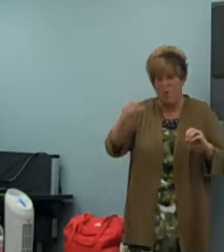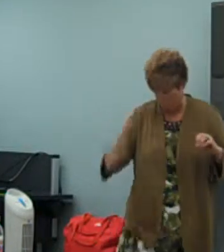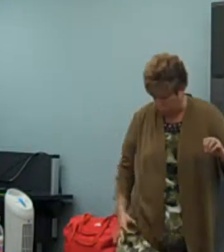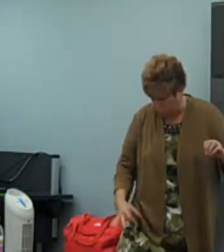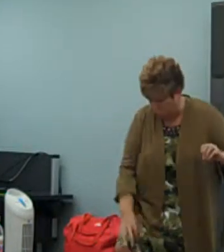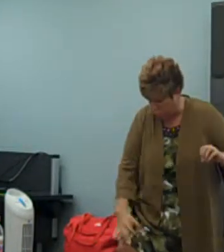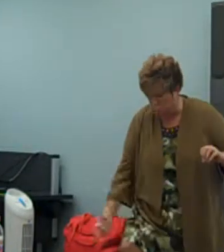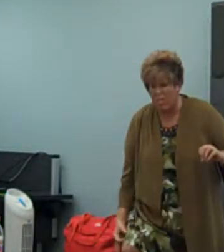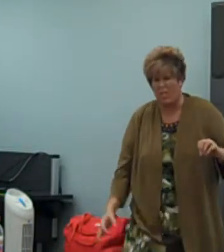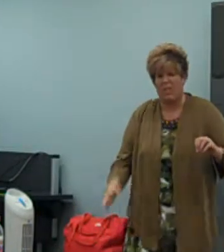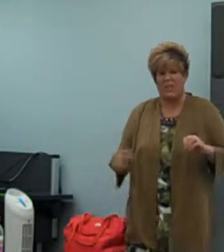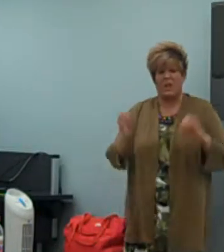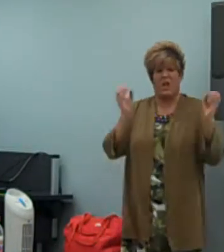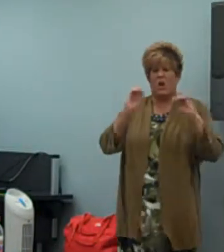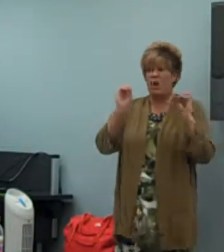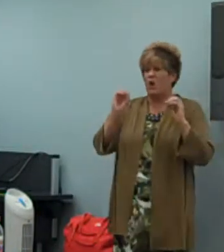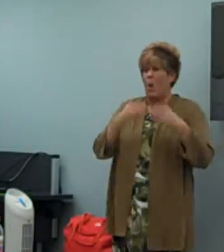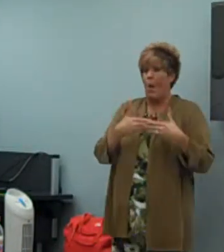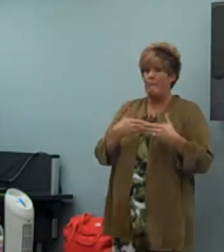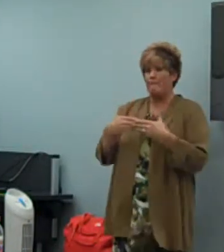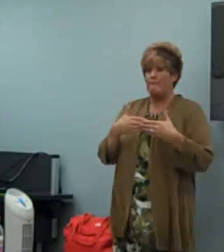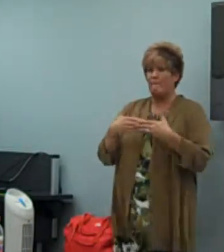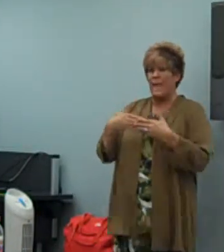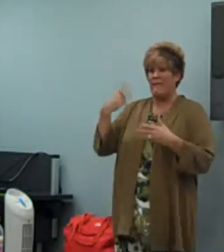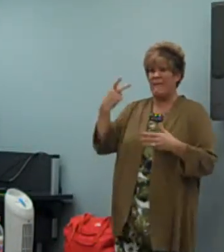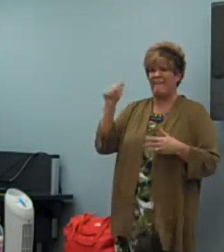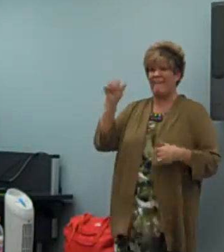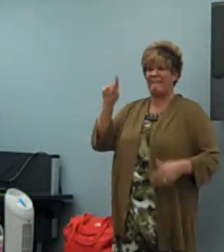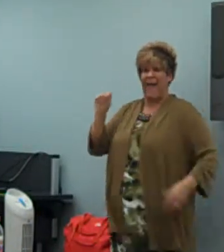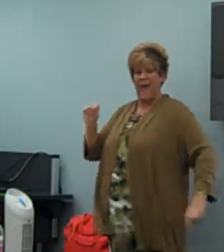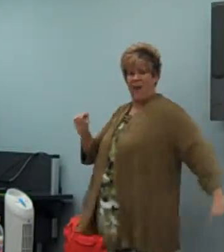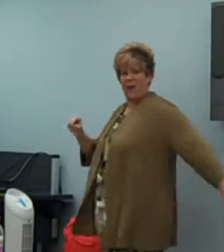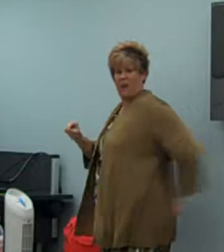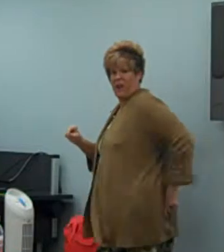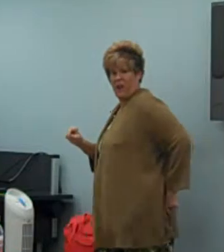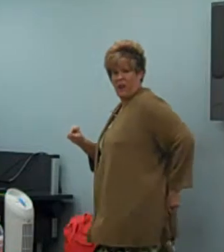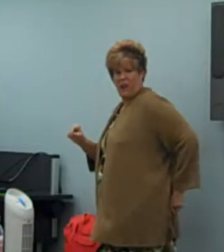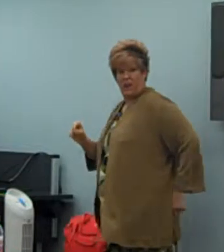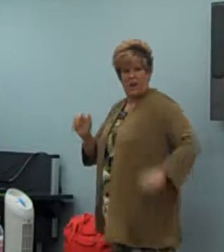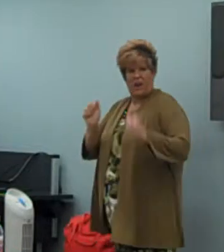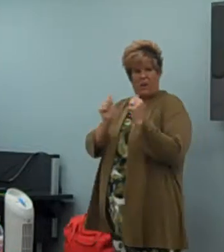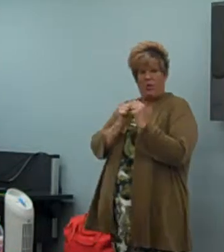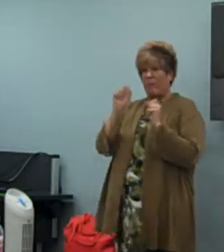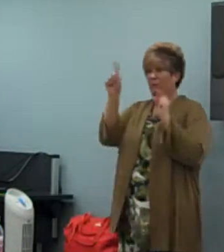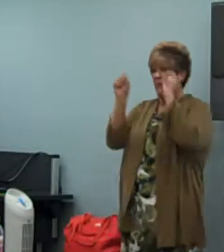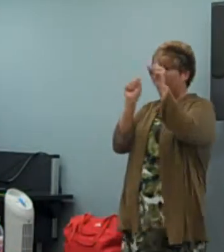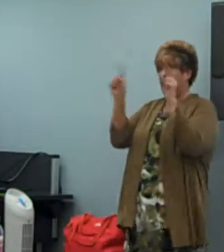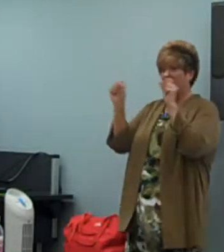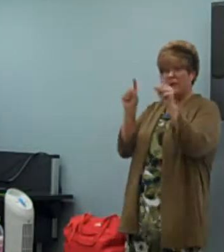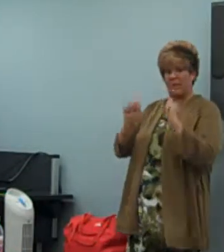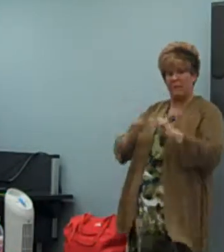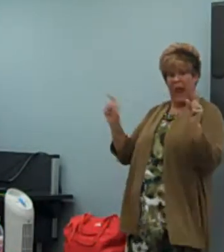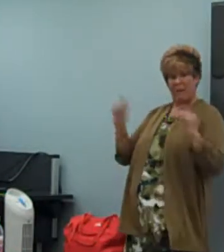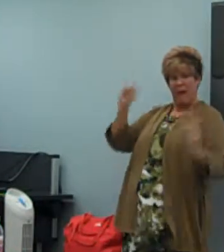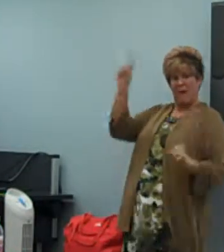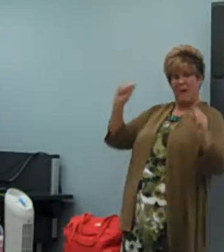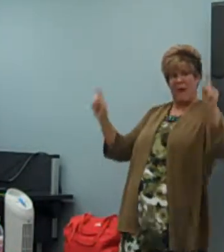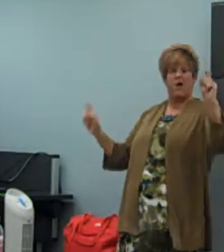has to be nice jeans. It can't be the wholly distressed jeans, or, um, the designs